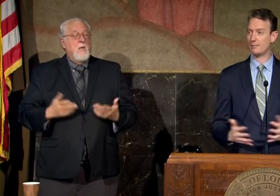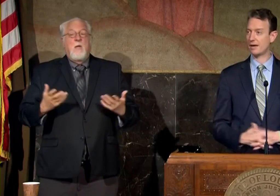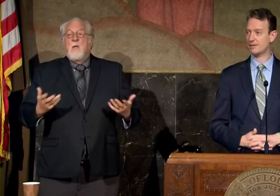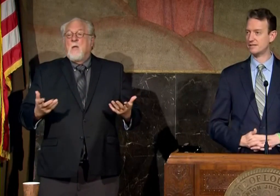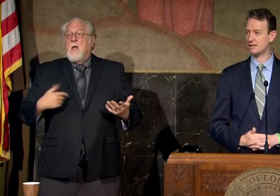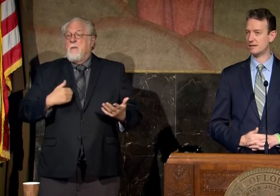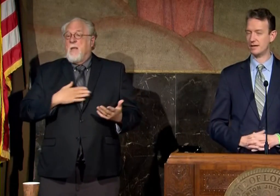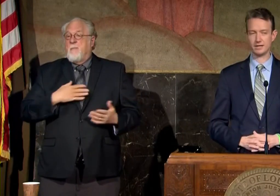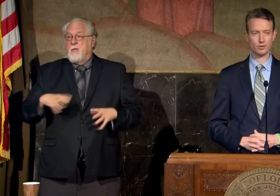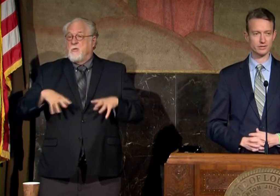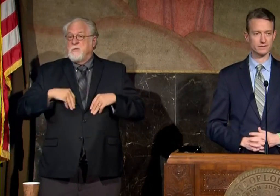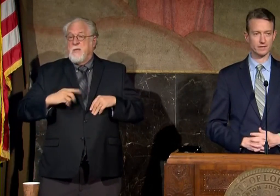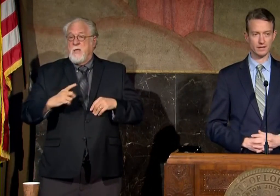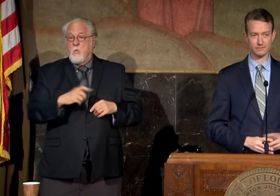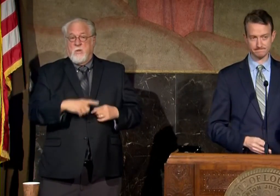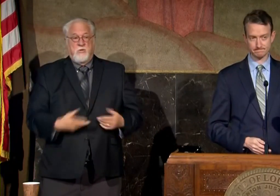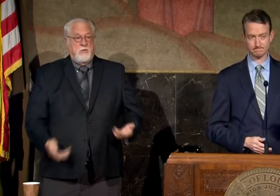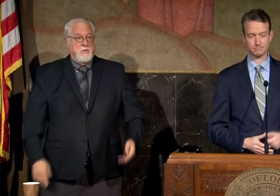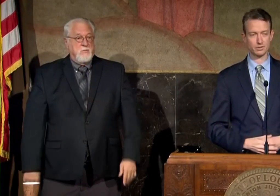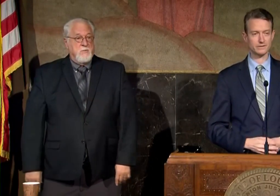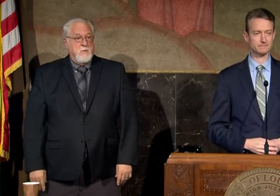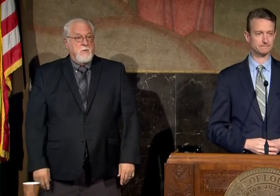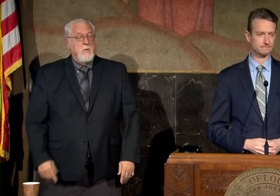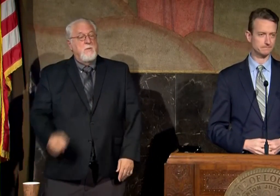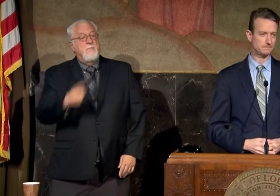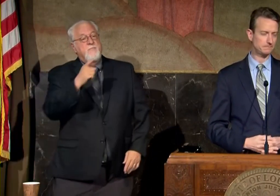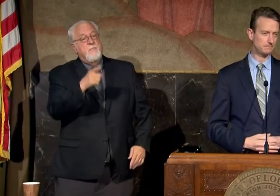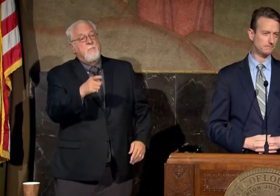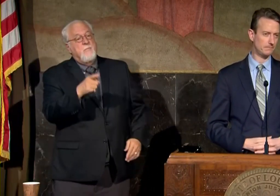that i'm happy to take uh any questions that you have please